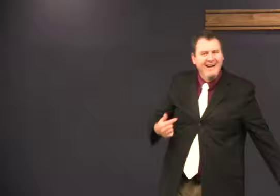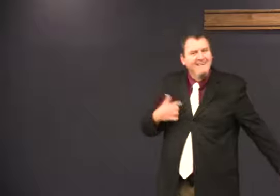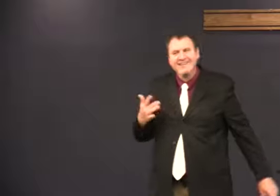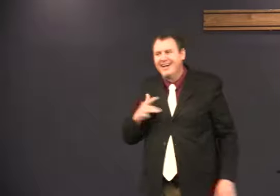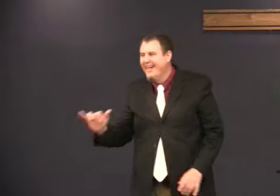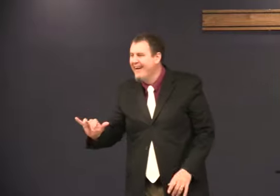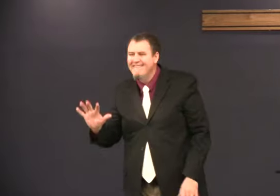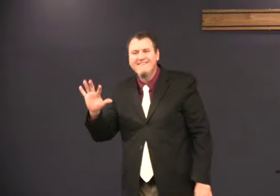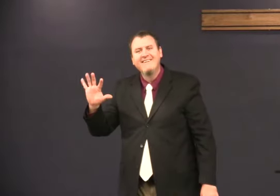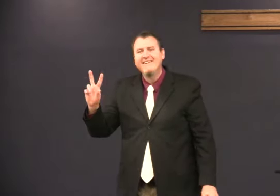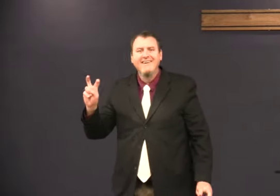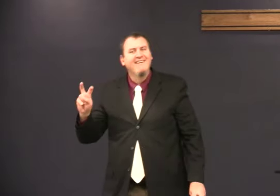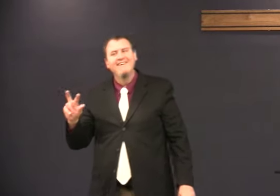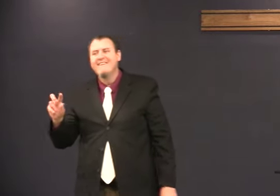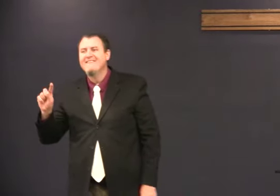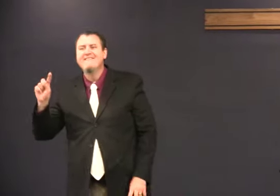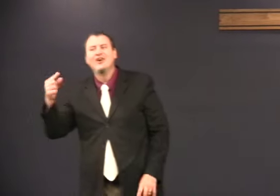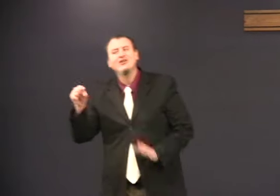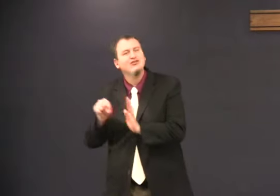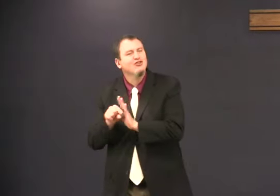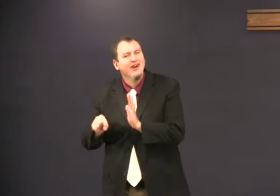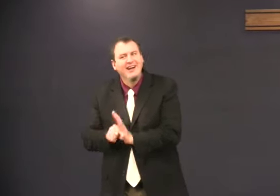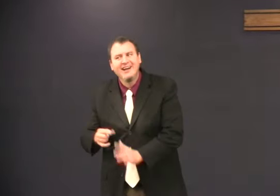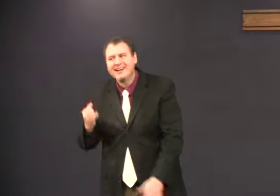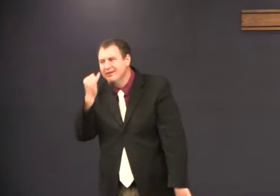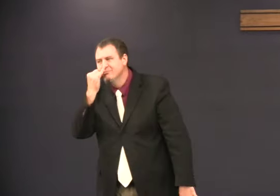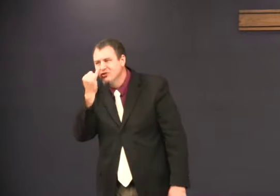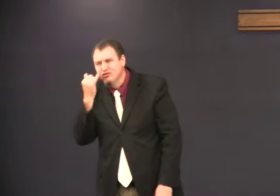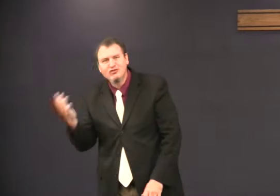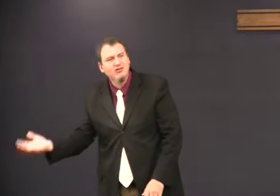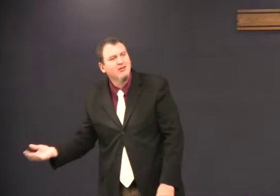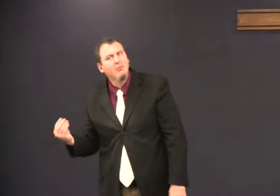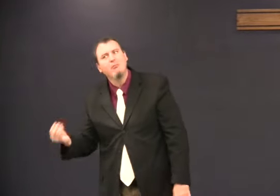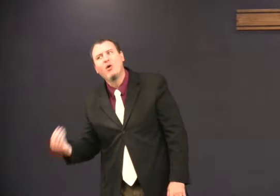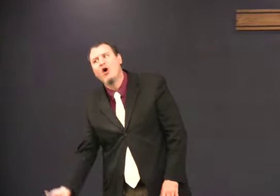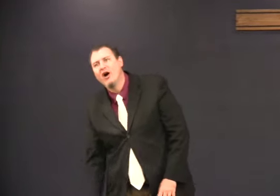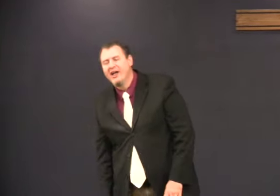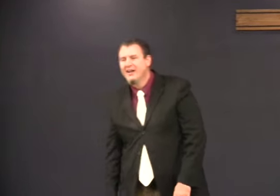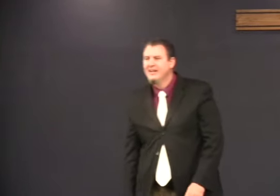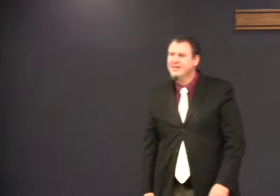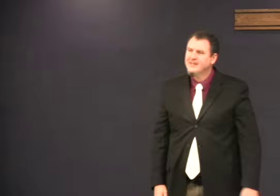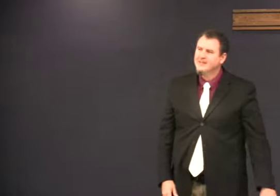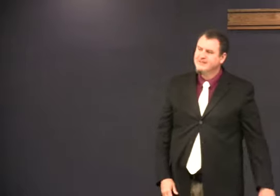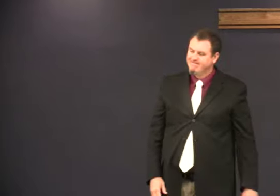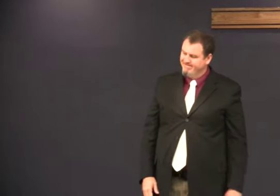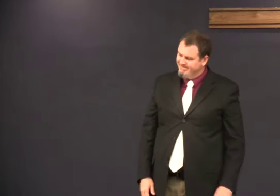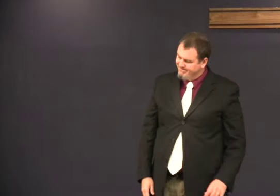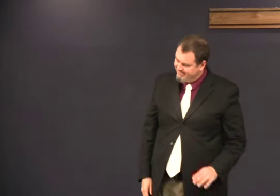boy that's totally off the point I feel like you're in first grade you're immature